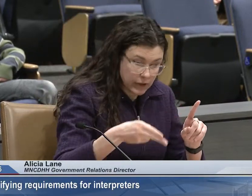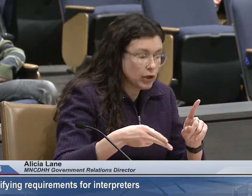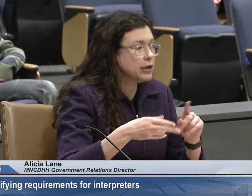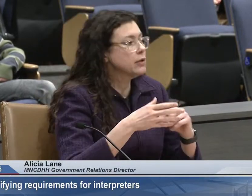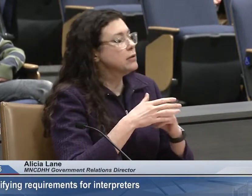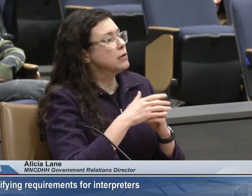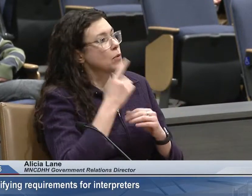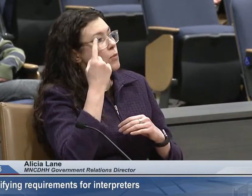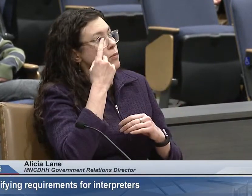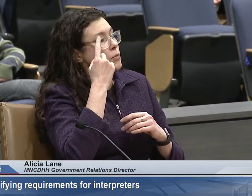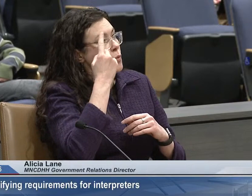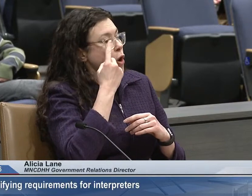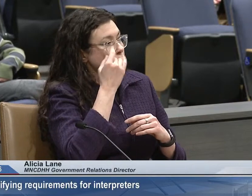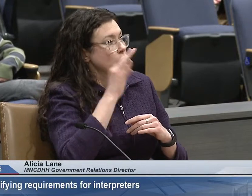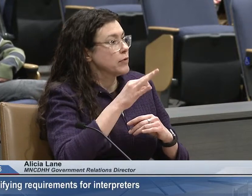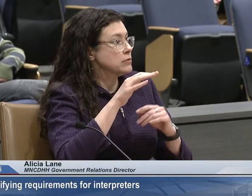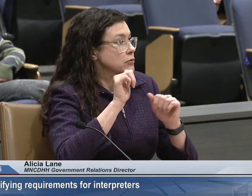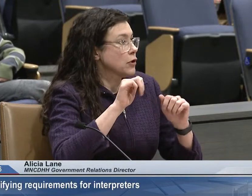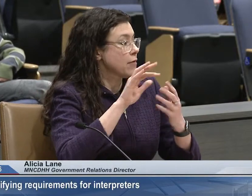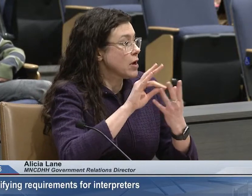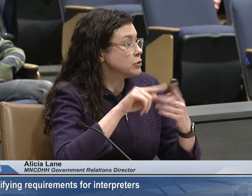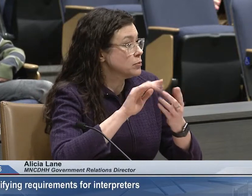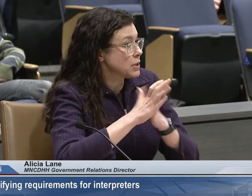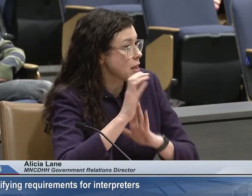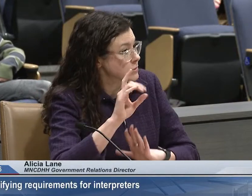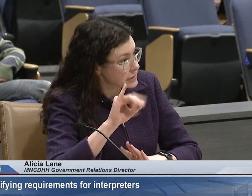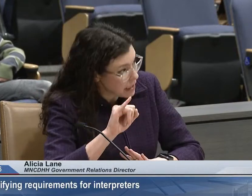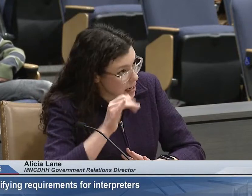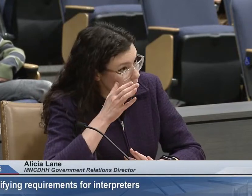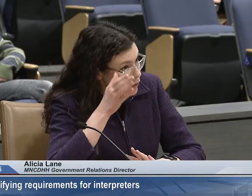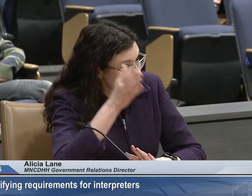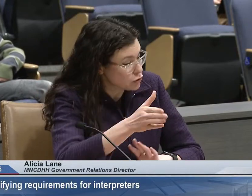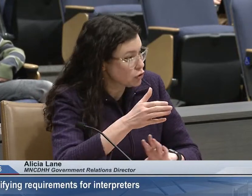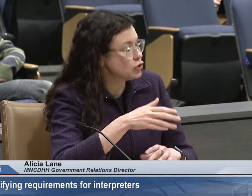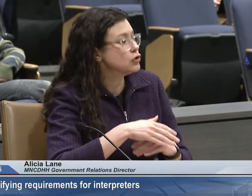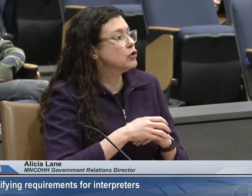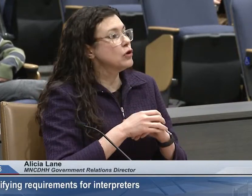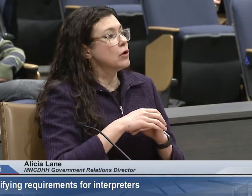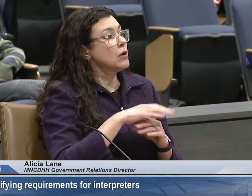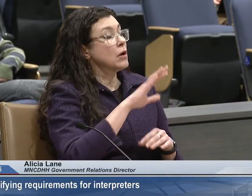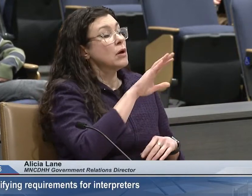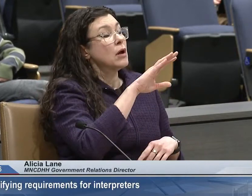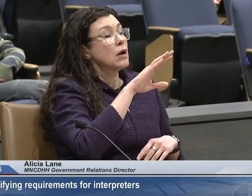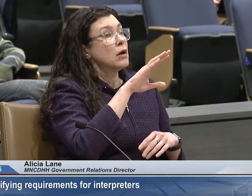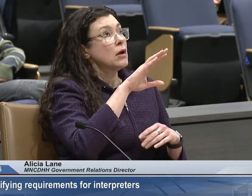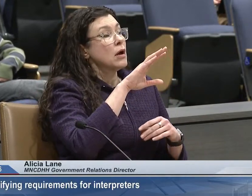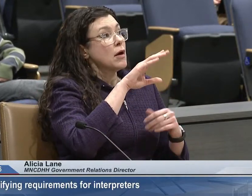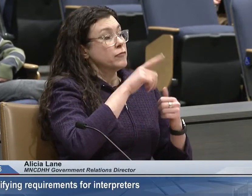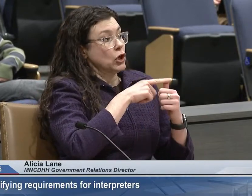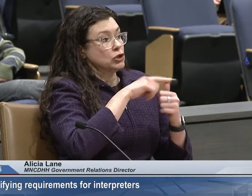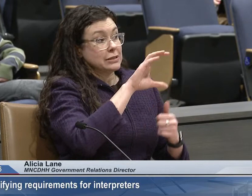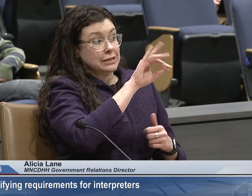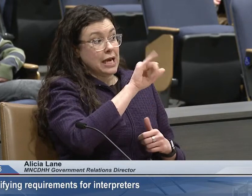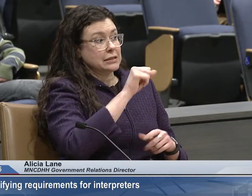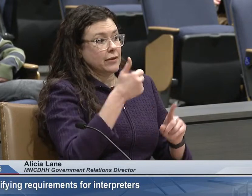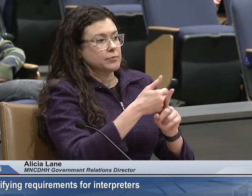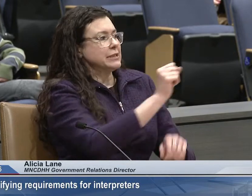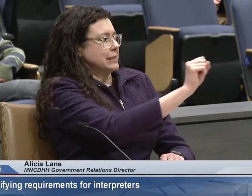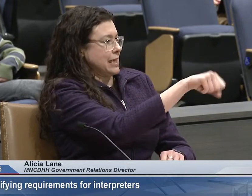individual who is hard of hearing, and so I'm wondering if that, you were wondering if that individual might have the option to become a CDI